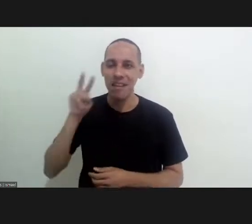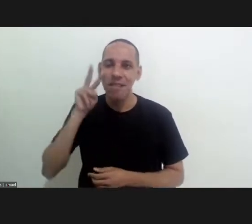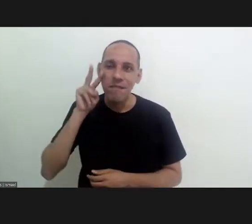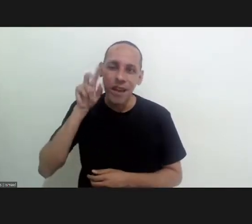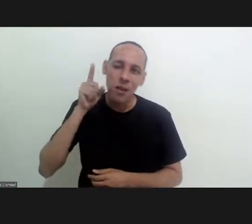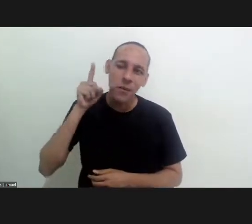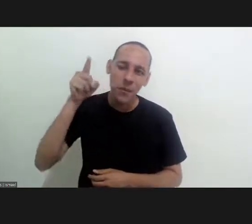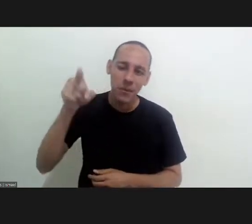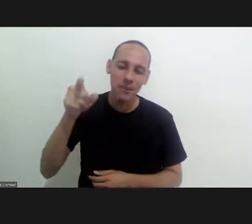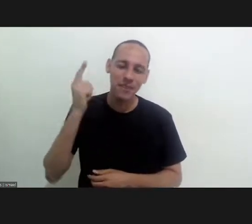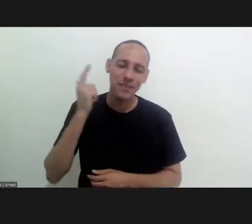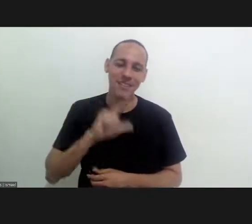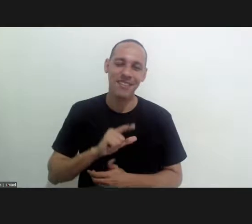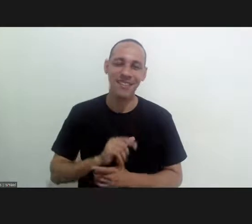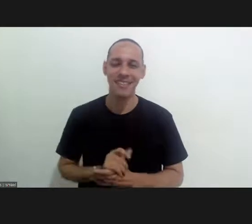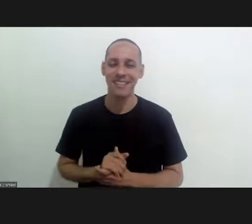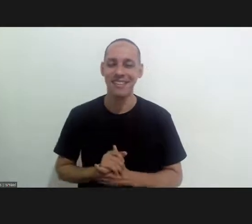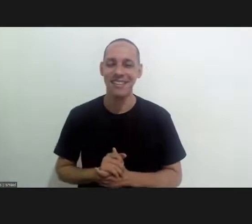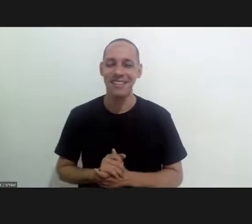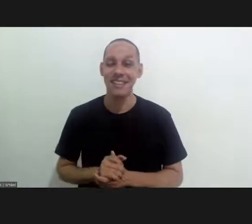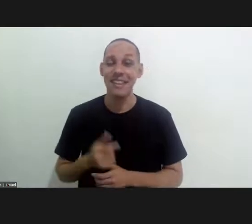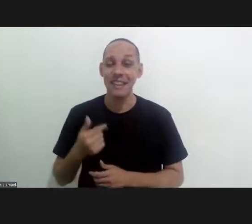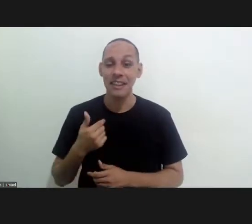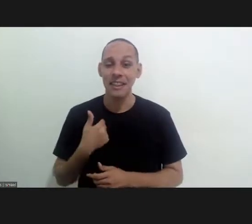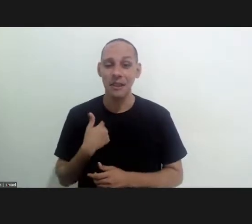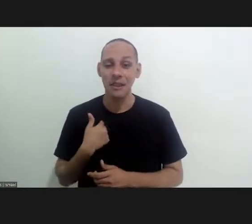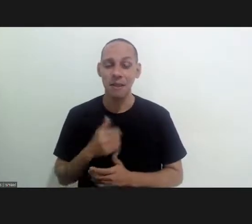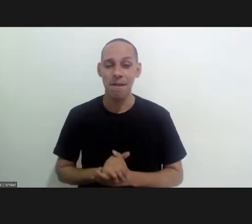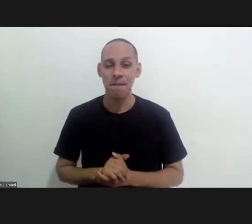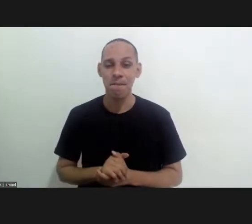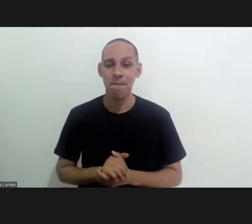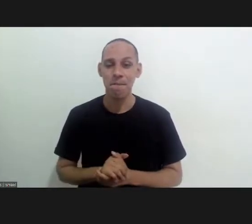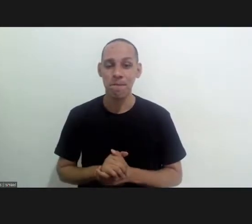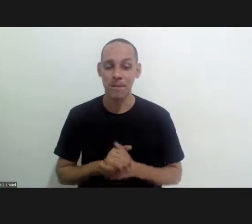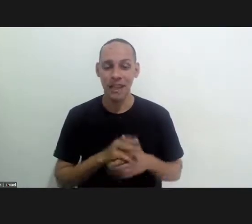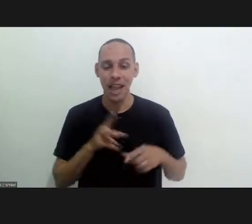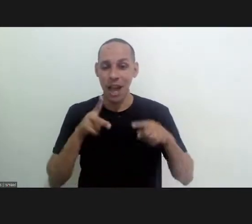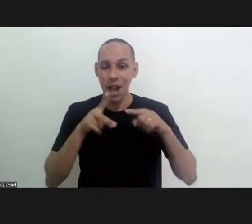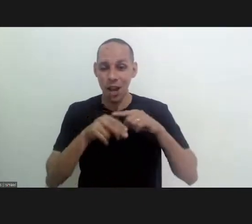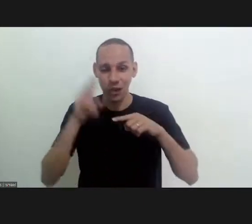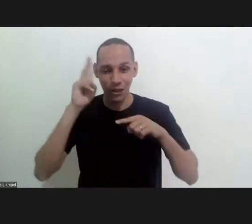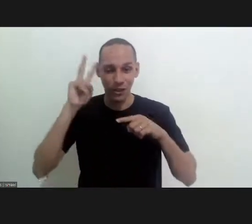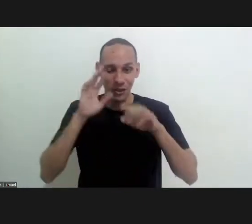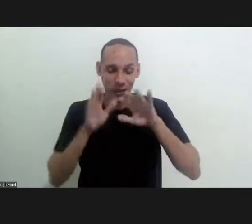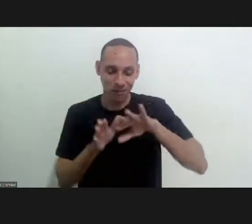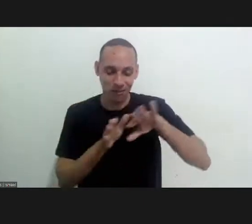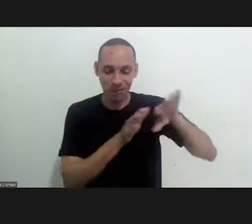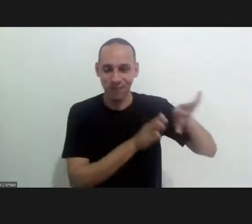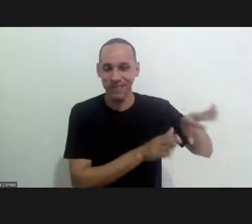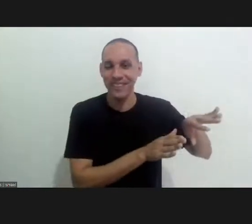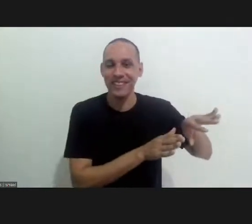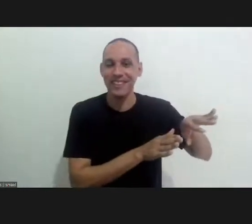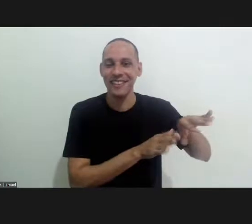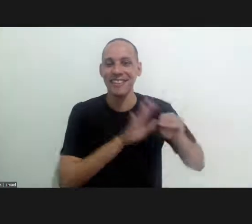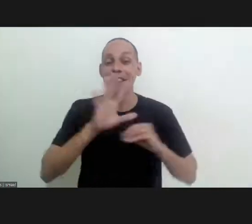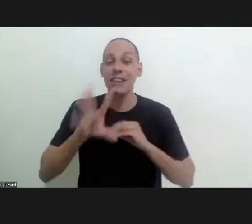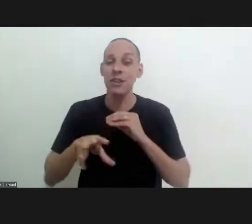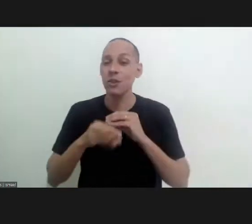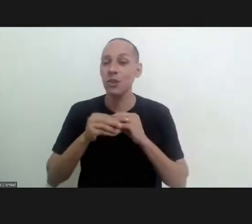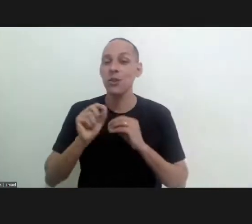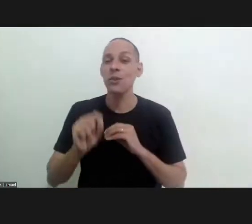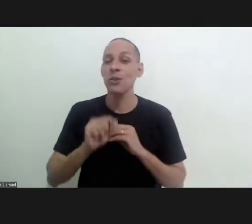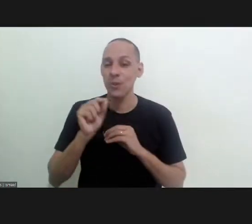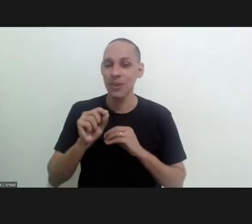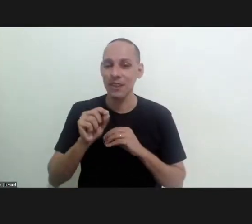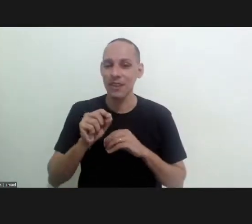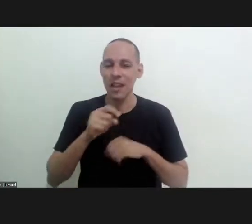as he was a very visionary person let me just uh make a small interruption here in the